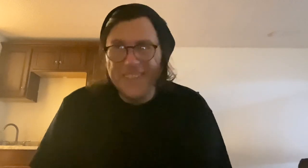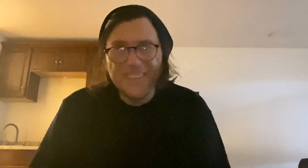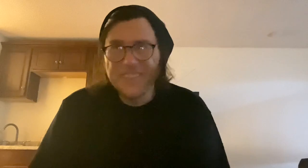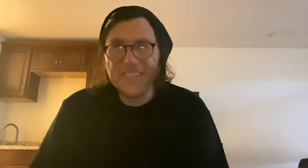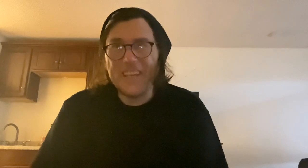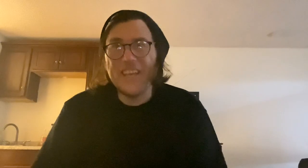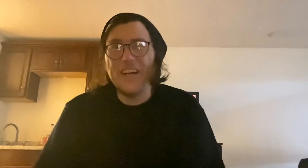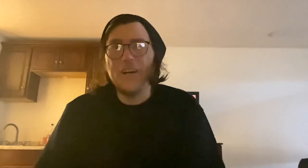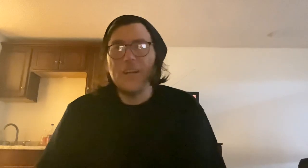Yeah.